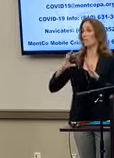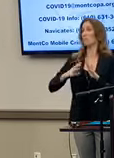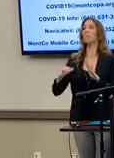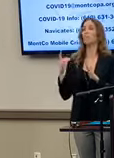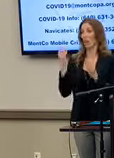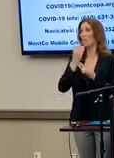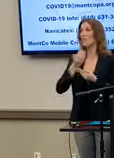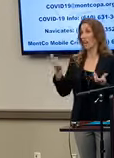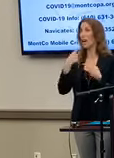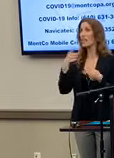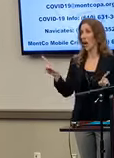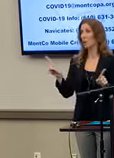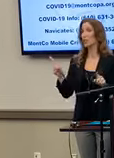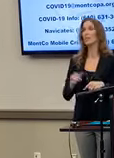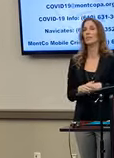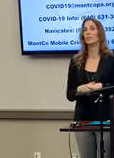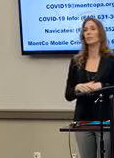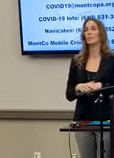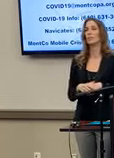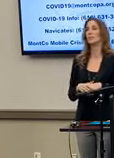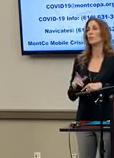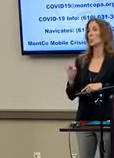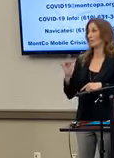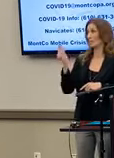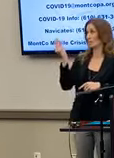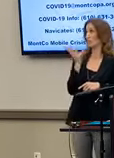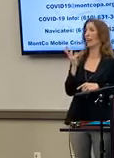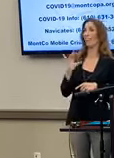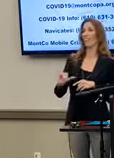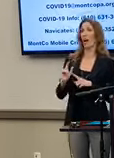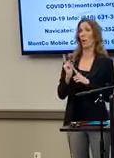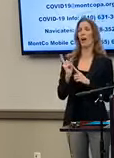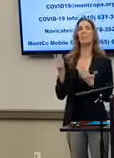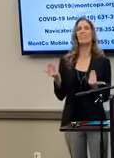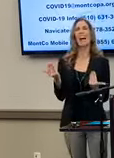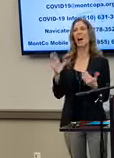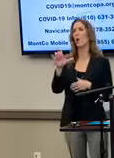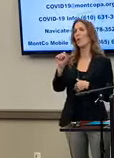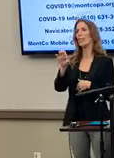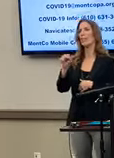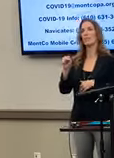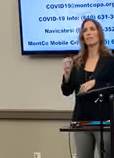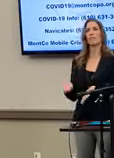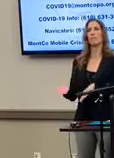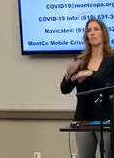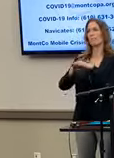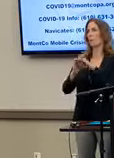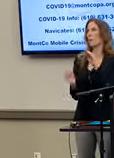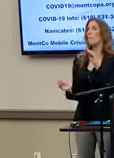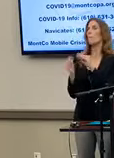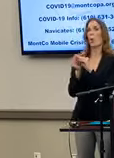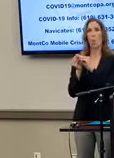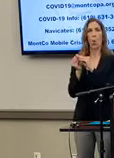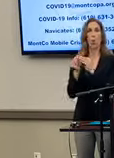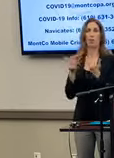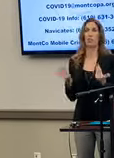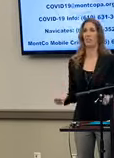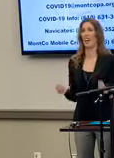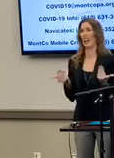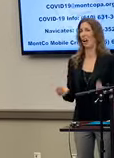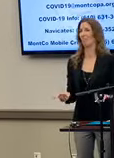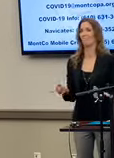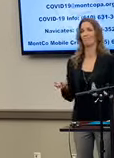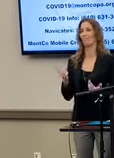announced. So we did get notification of that one, but now that the cases are so much more, so many more, it's not